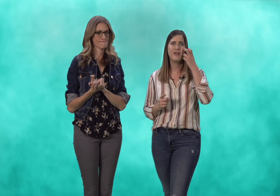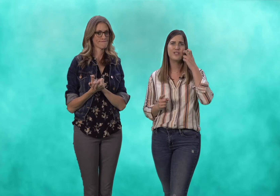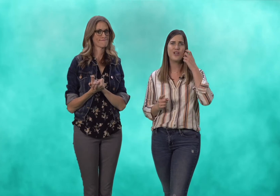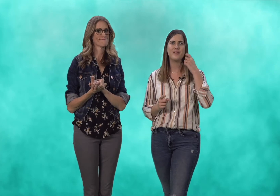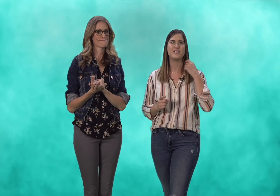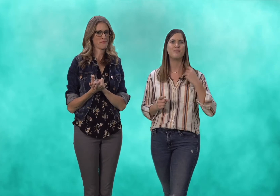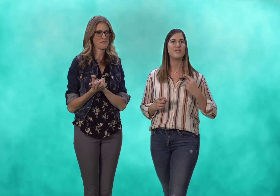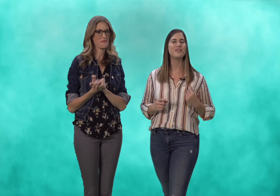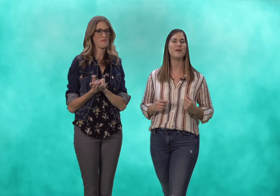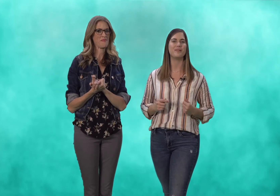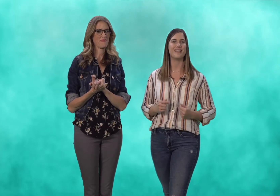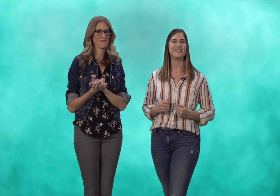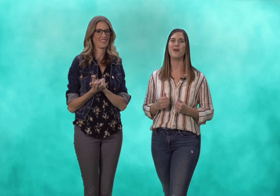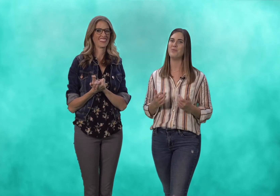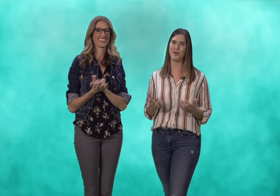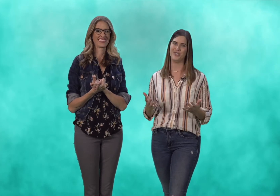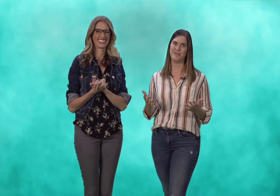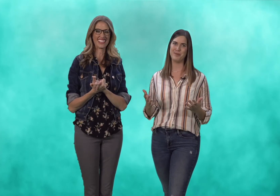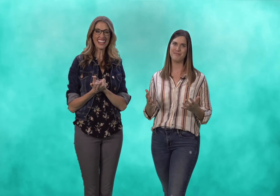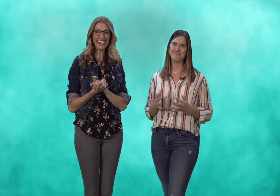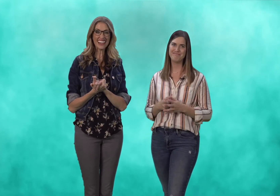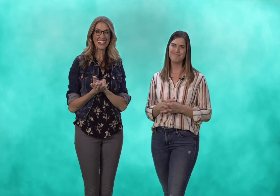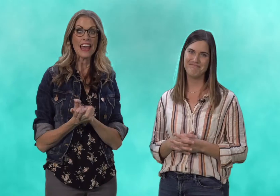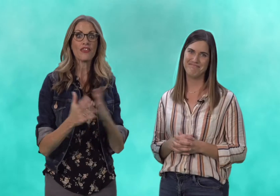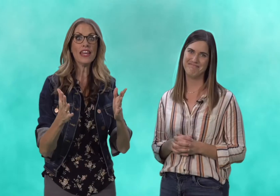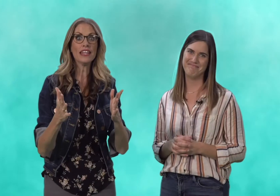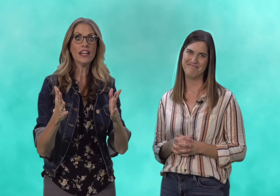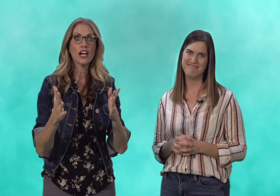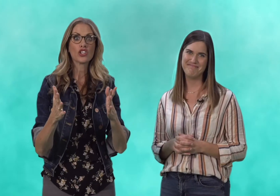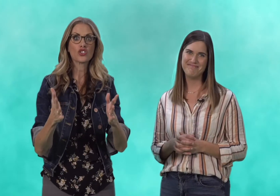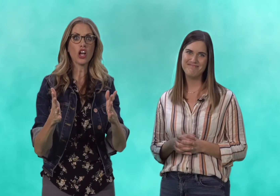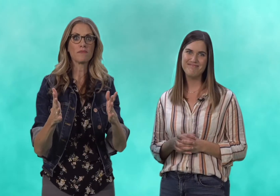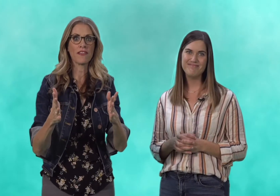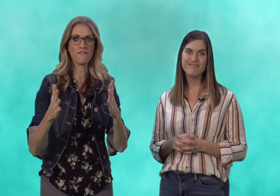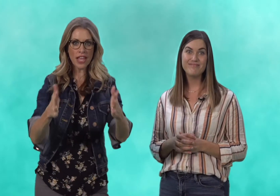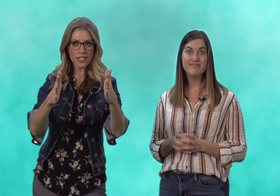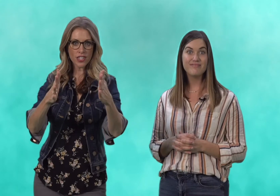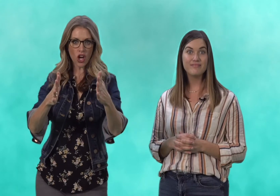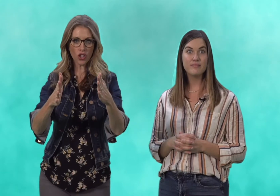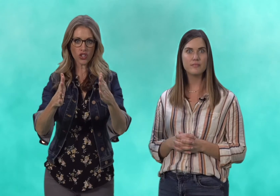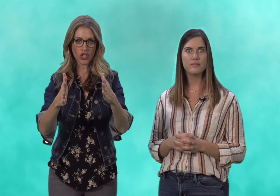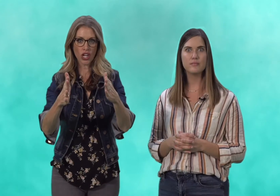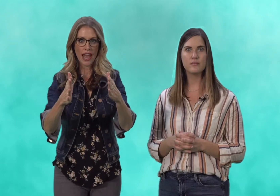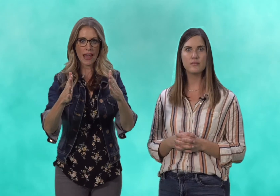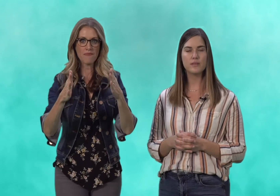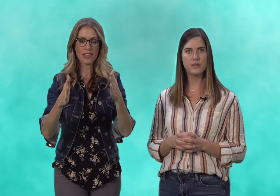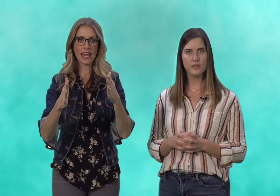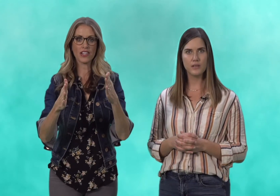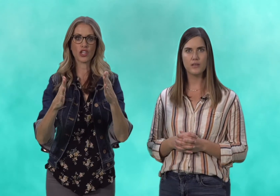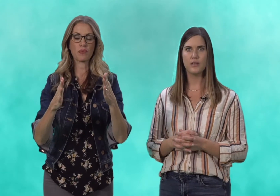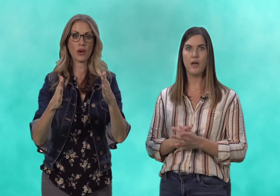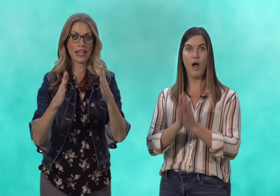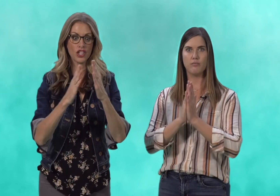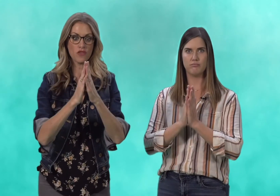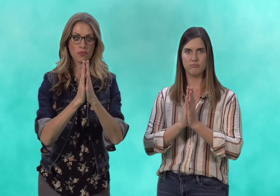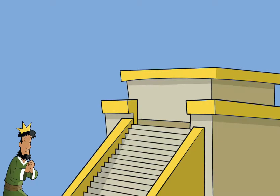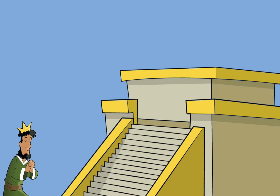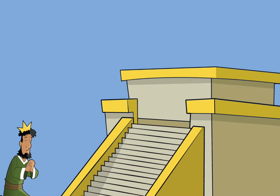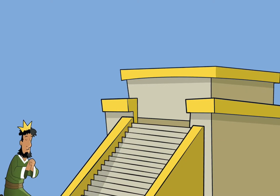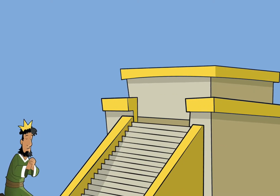solomon to build a place of worship yeah then solomon faced the altar and began to pray can you pray put your hands